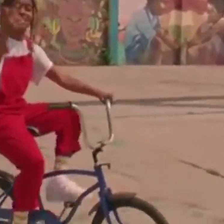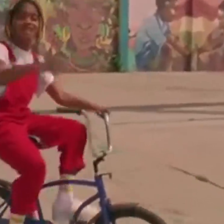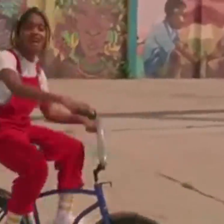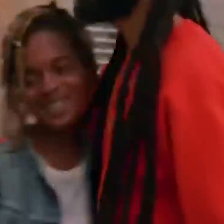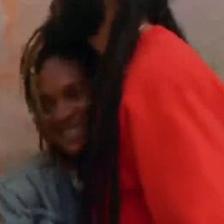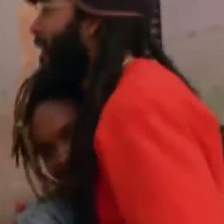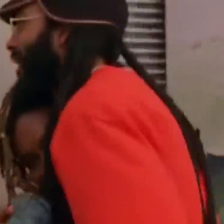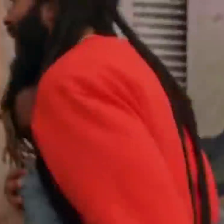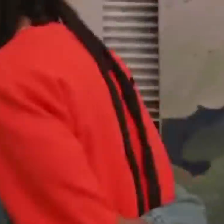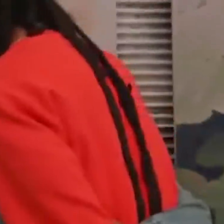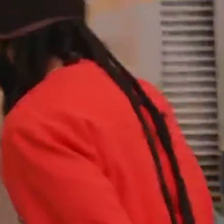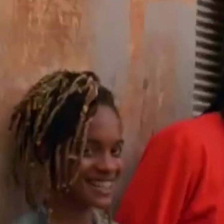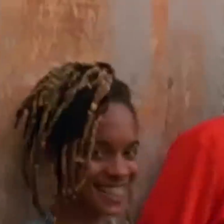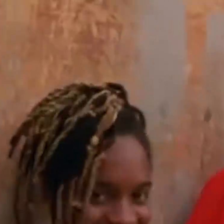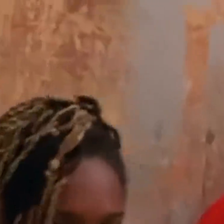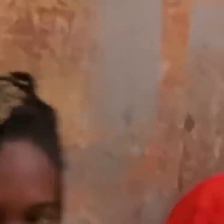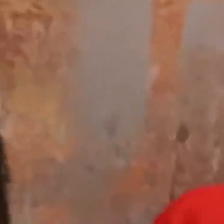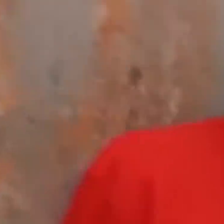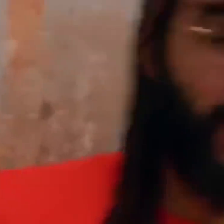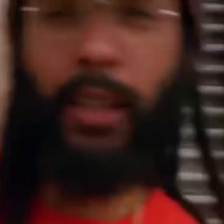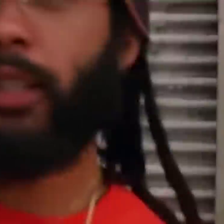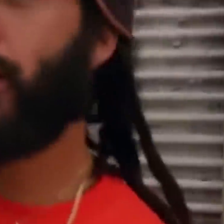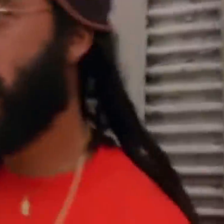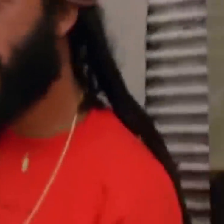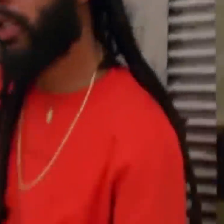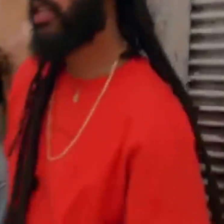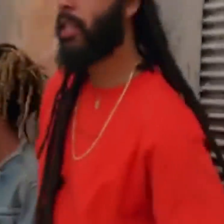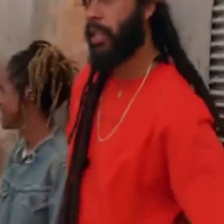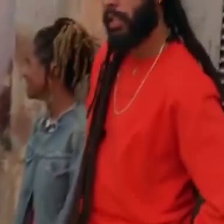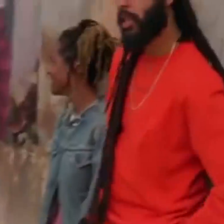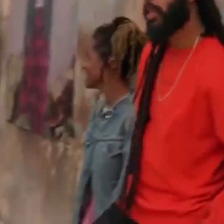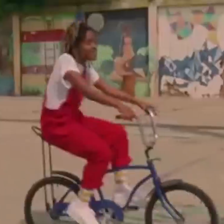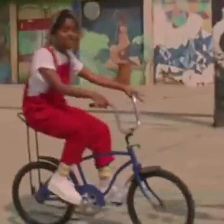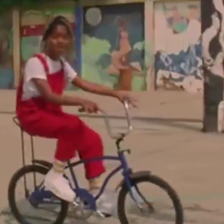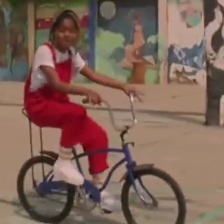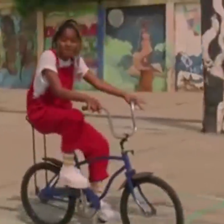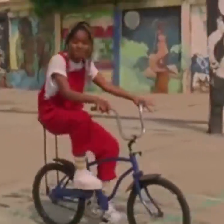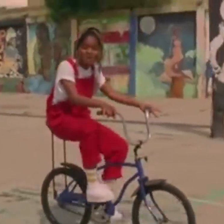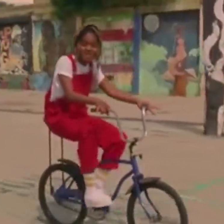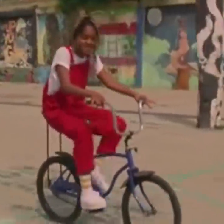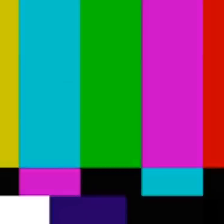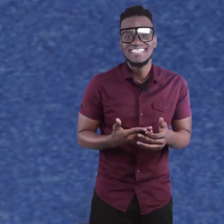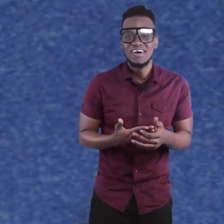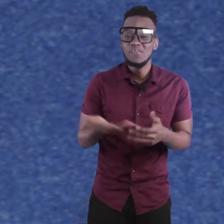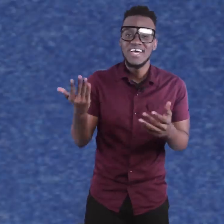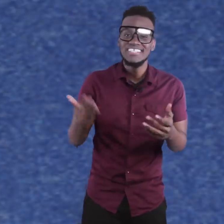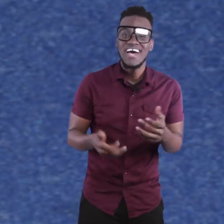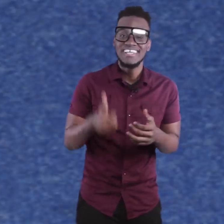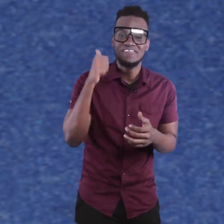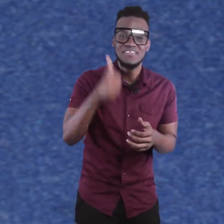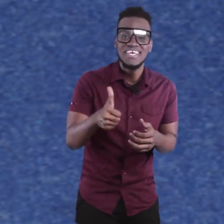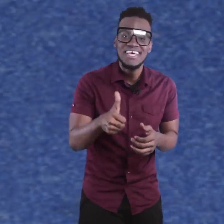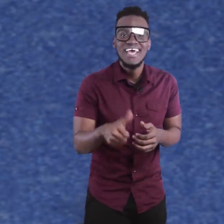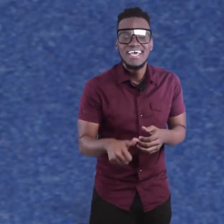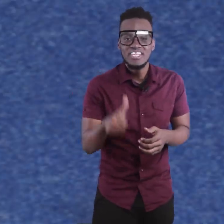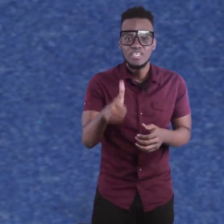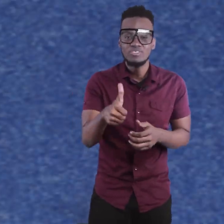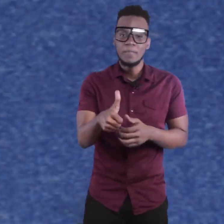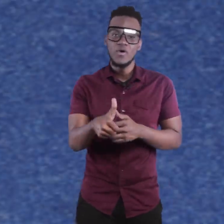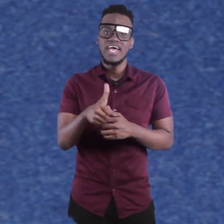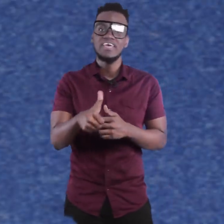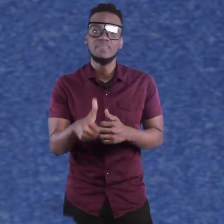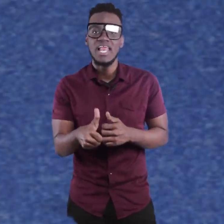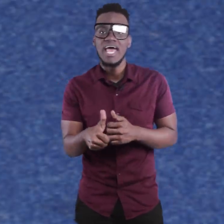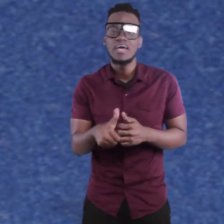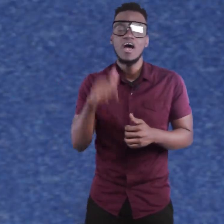dudes low key or high key rape. And they just love. Let me know. Leave them in the comments below. So yeah I hope you enjoyed it. If you did hit the